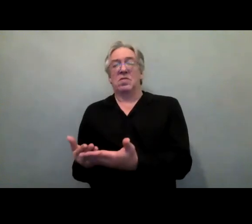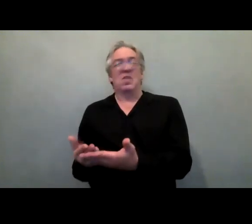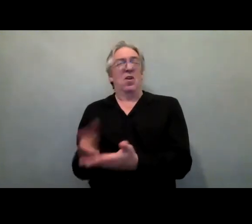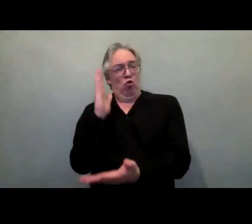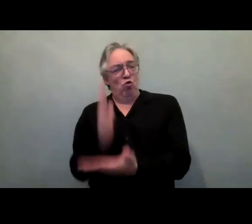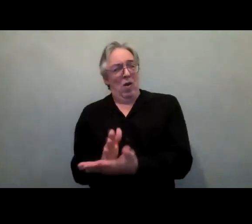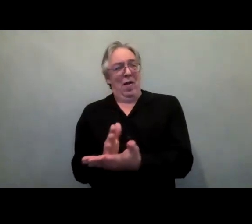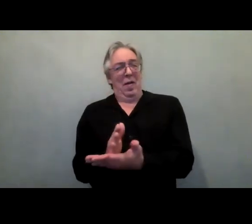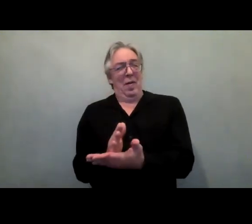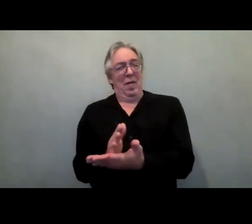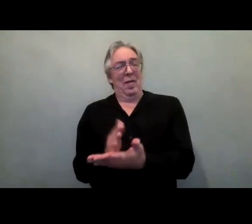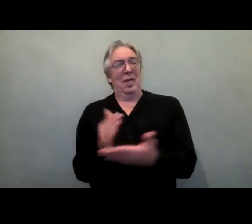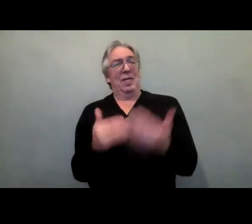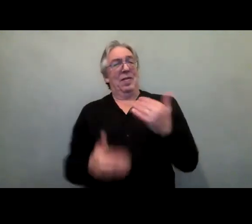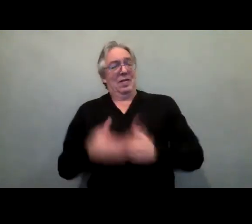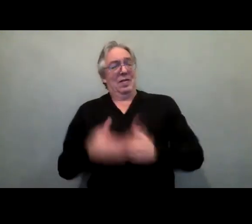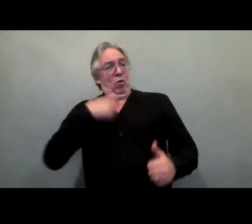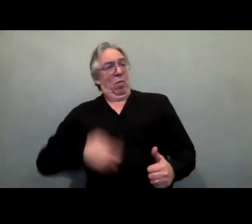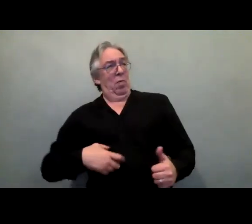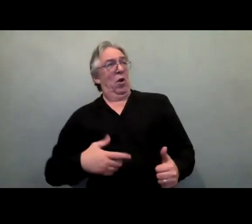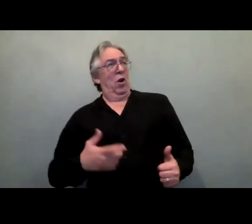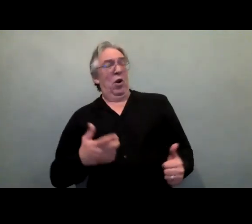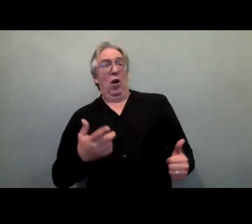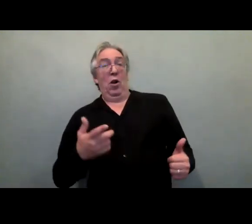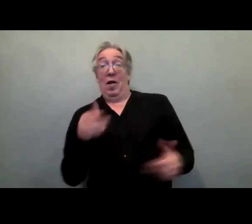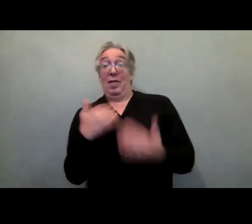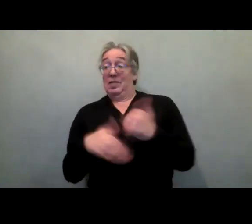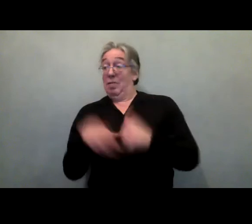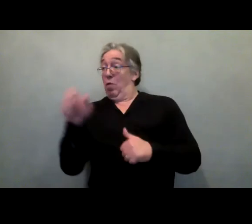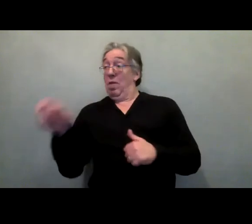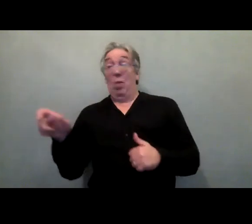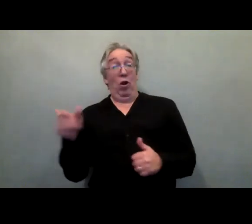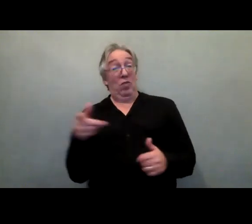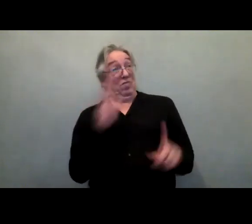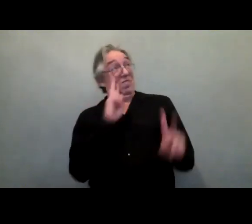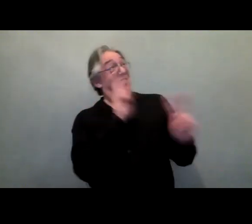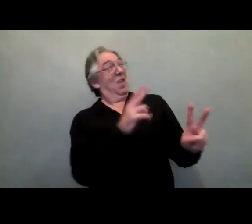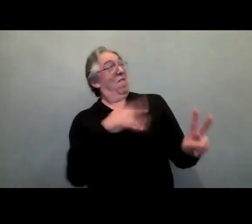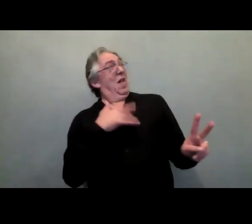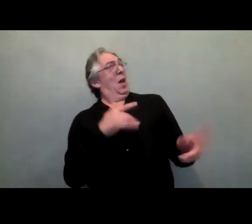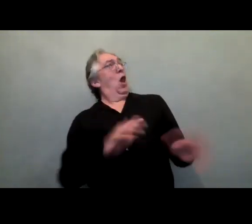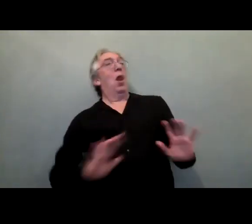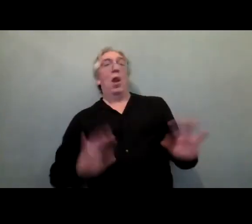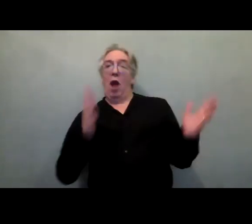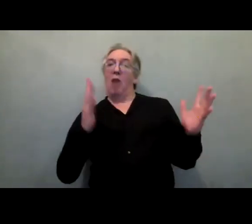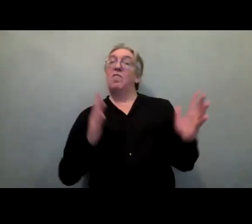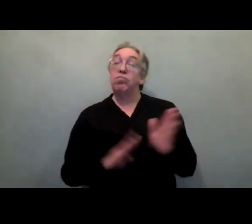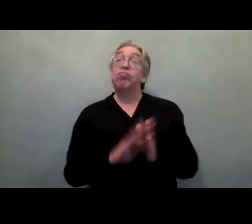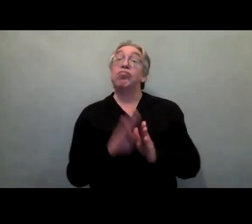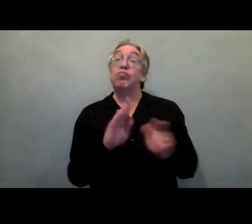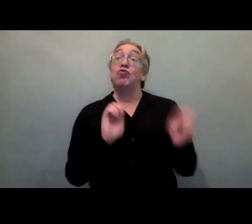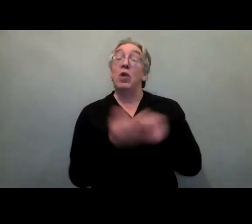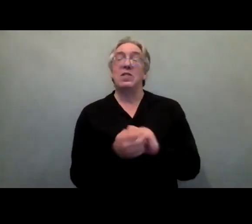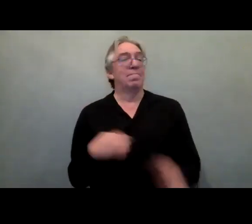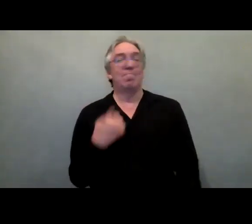expecting from us to lead on, I would say that we need more and more engagement and partnership between